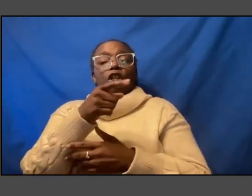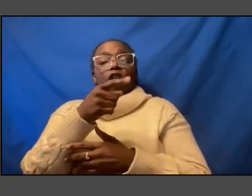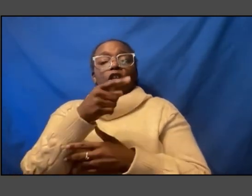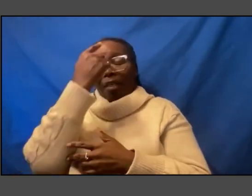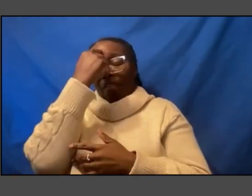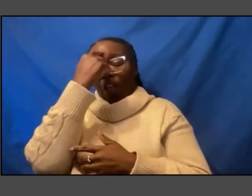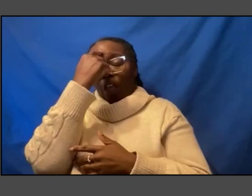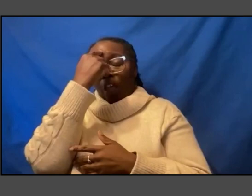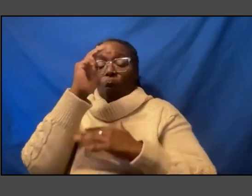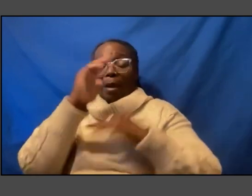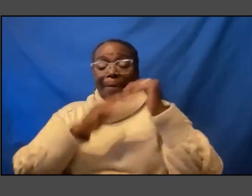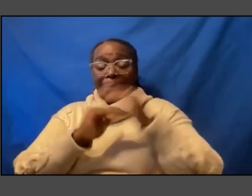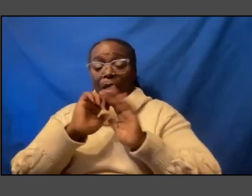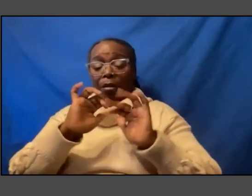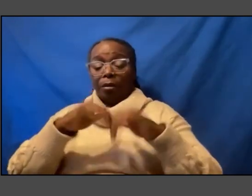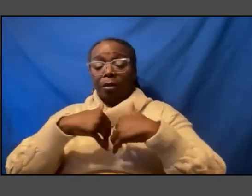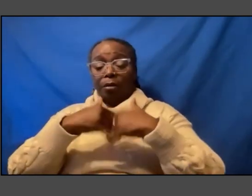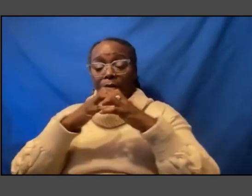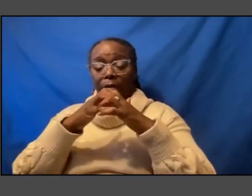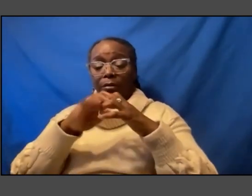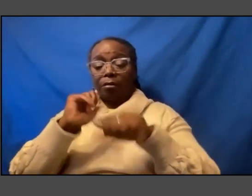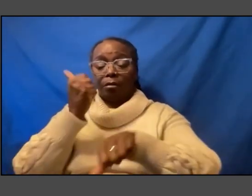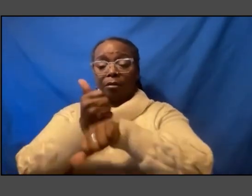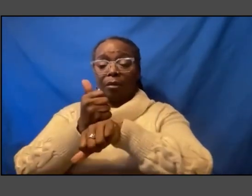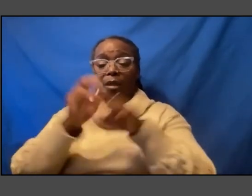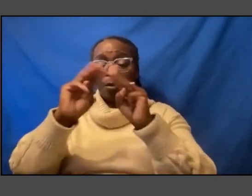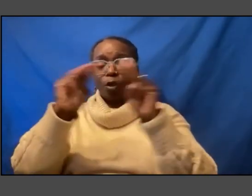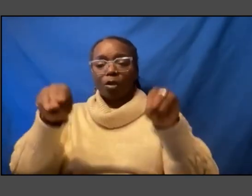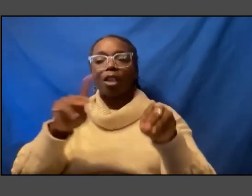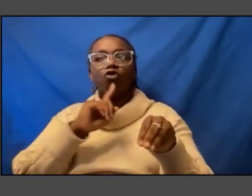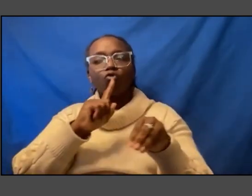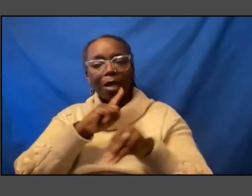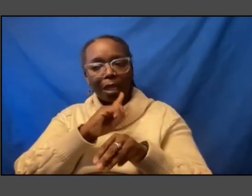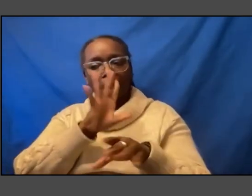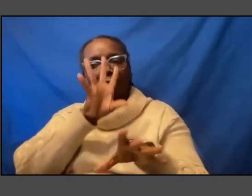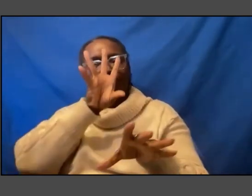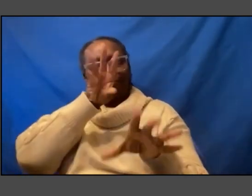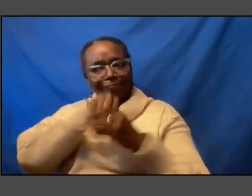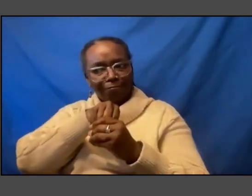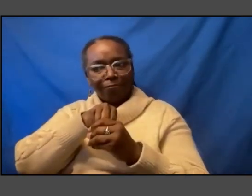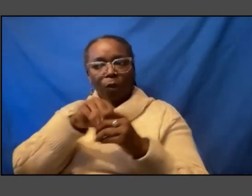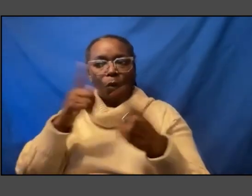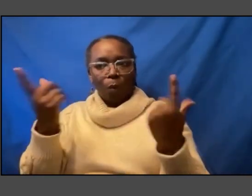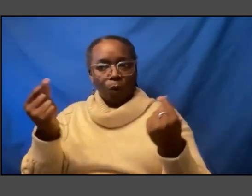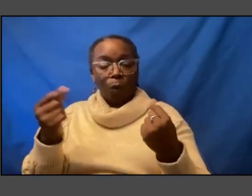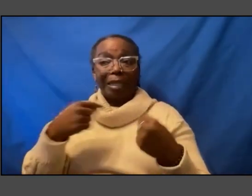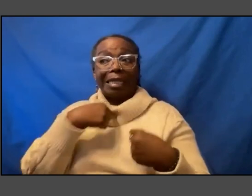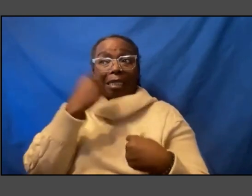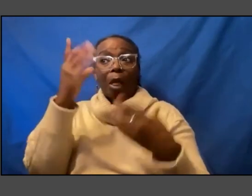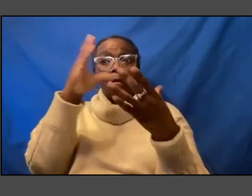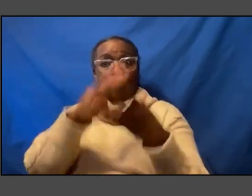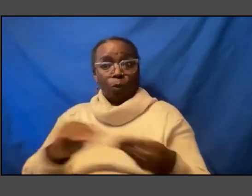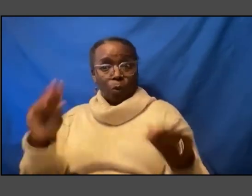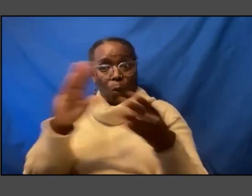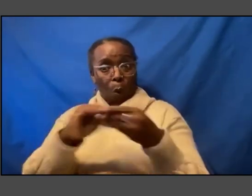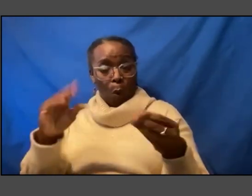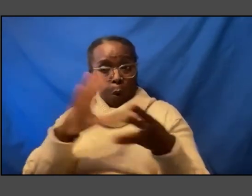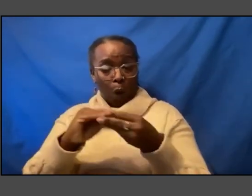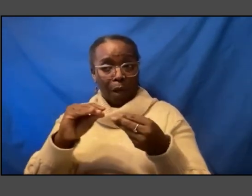that's got to be a major part of what we do both sort of self telling that story um in profoundly interesting in different ways